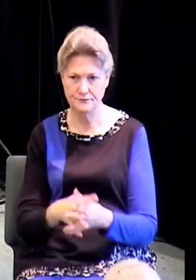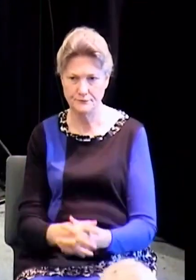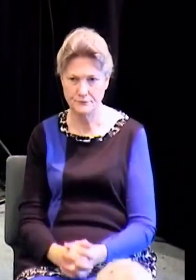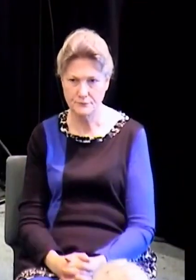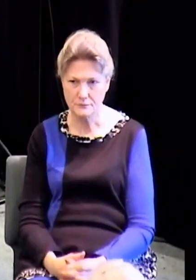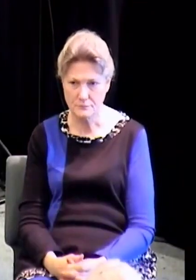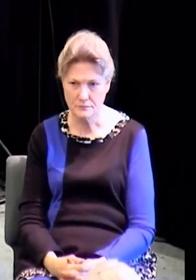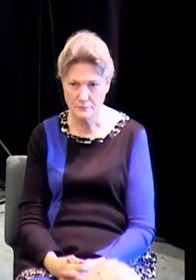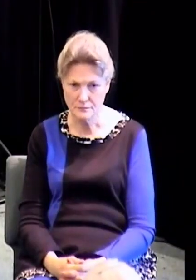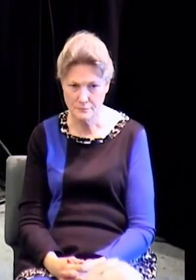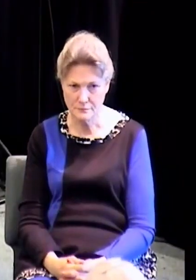Oh, yes.